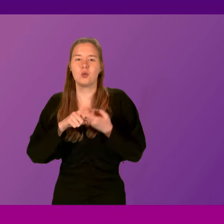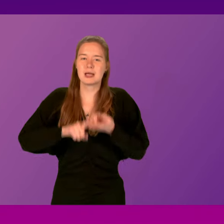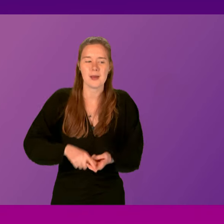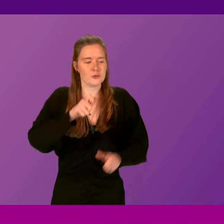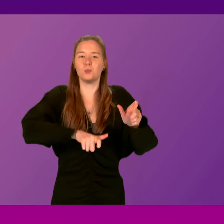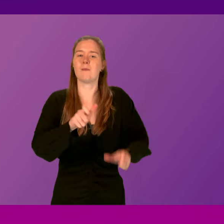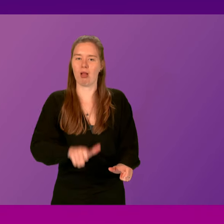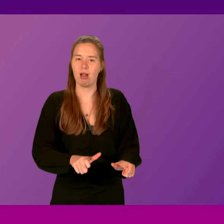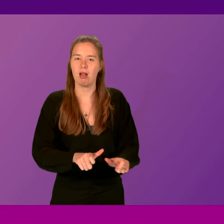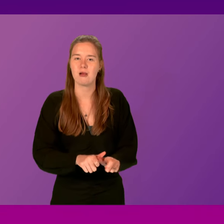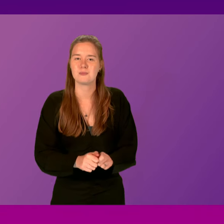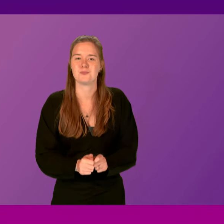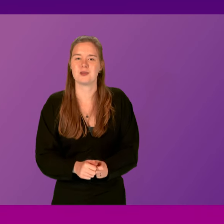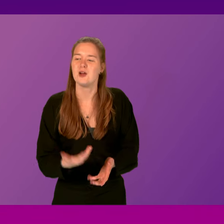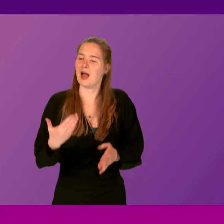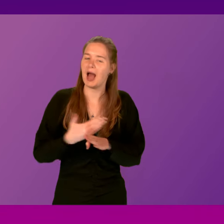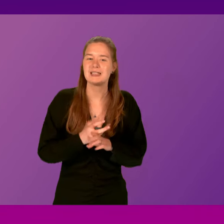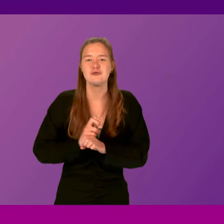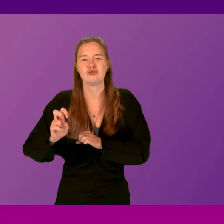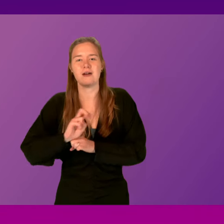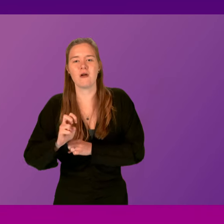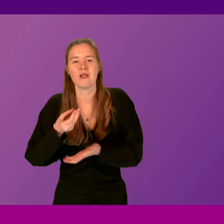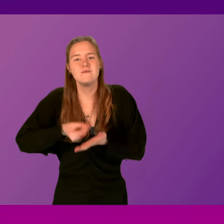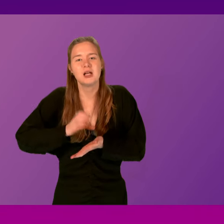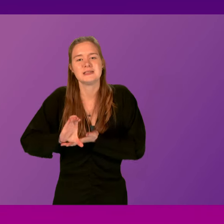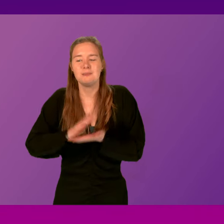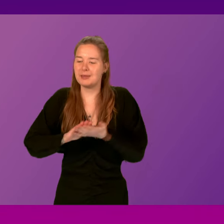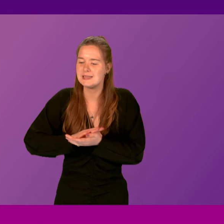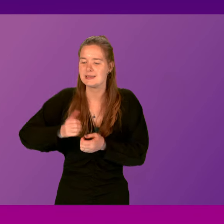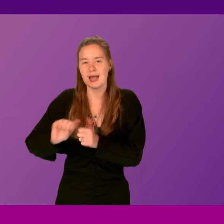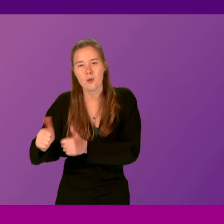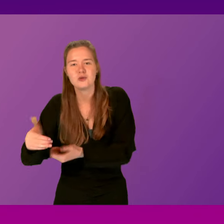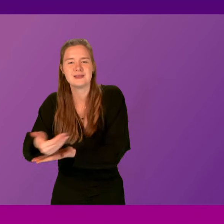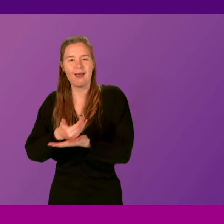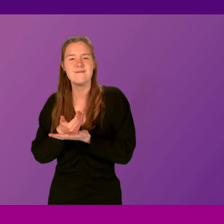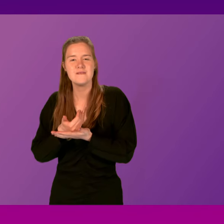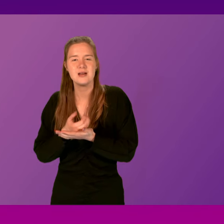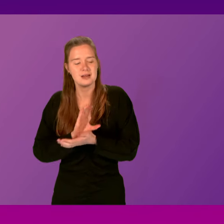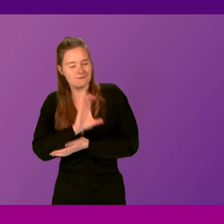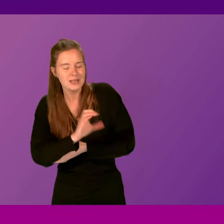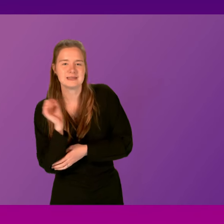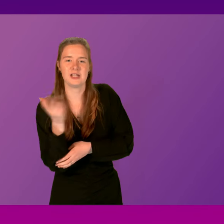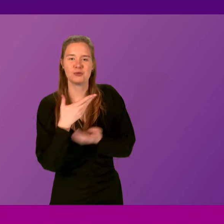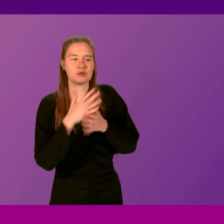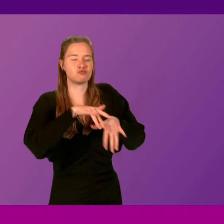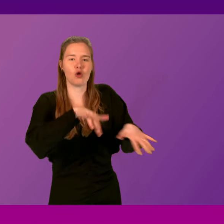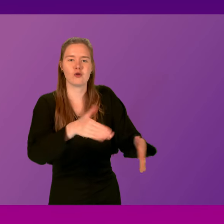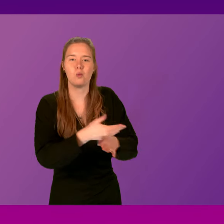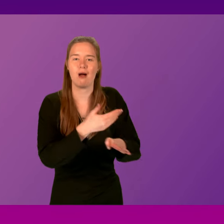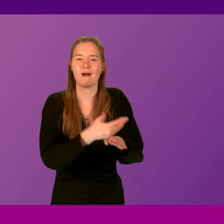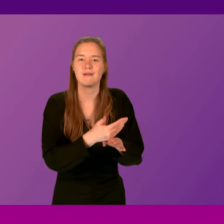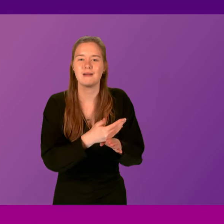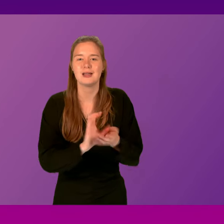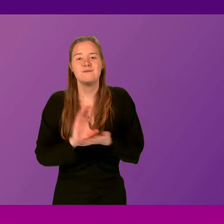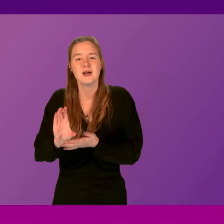people. Record funding for active travel creates safer neighbourhoods. Investment in nature means more rural jobs. And funding for